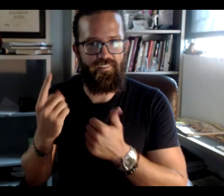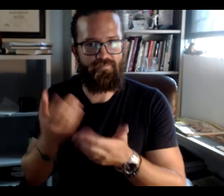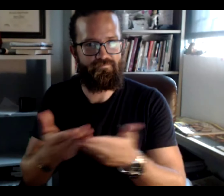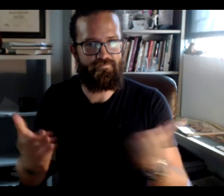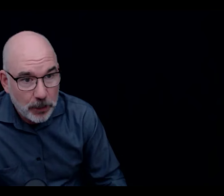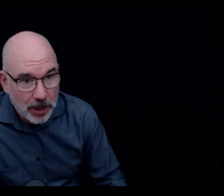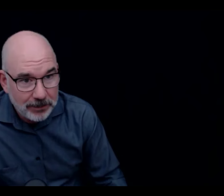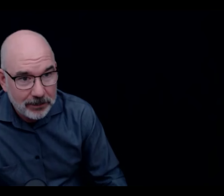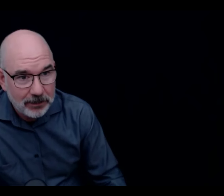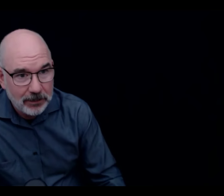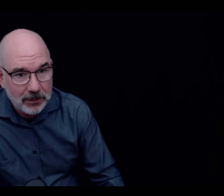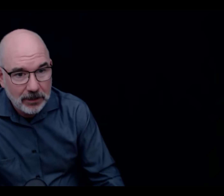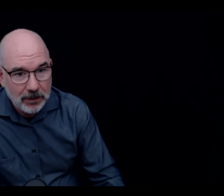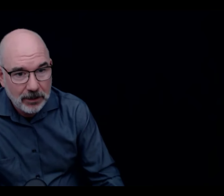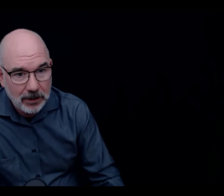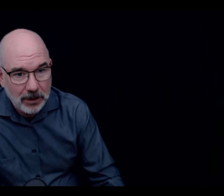hello everyone